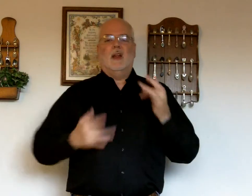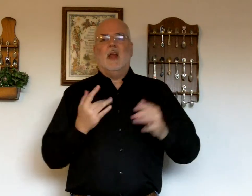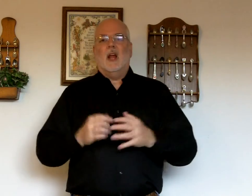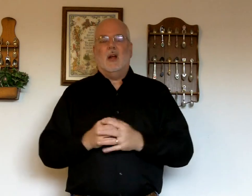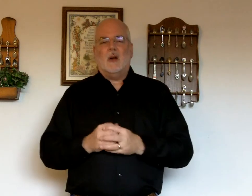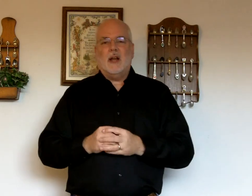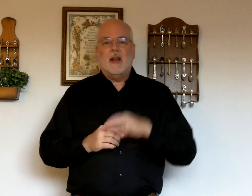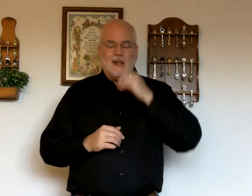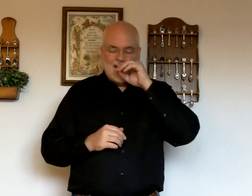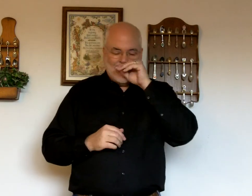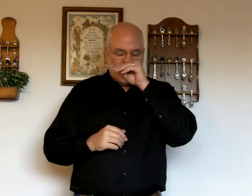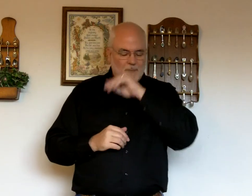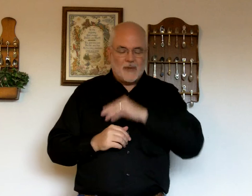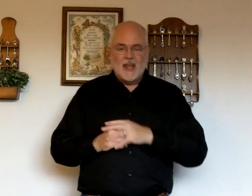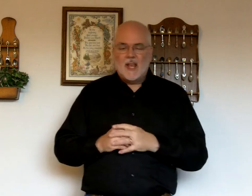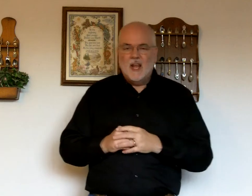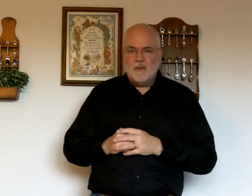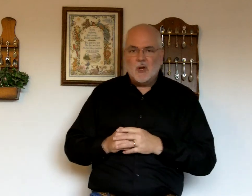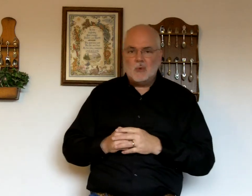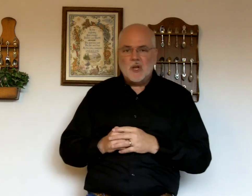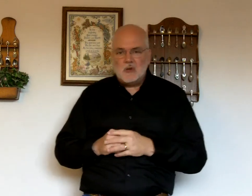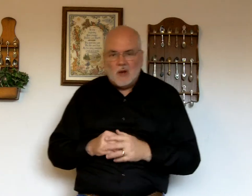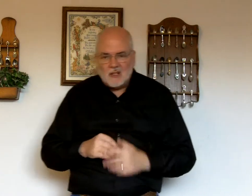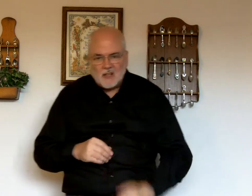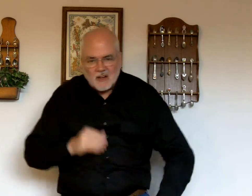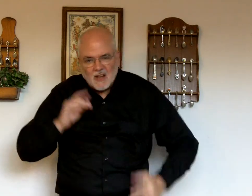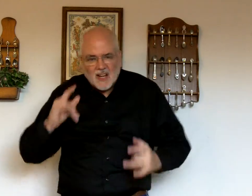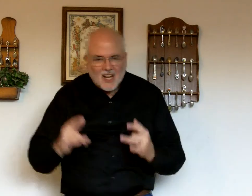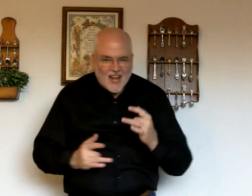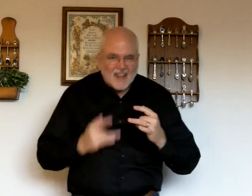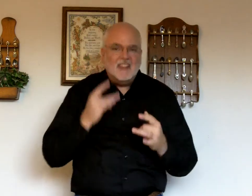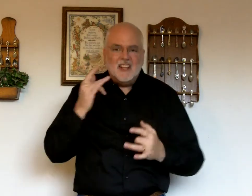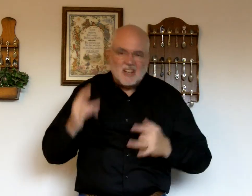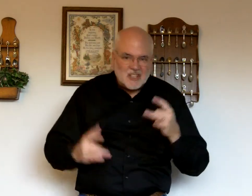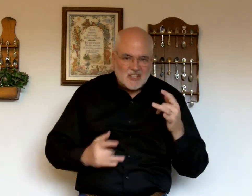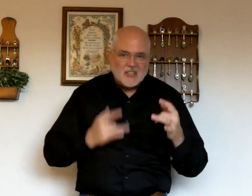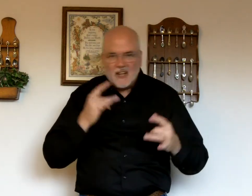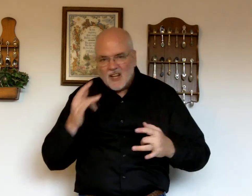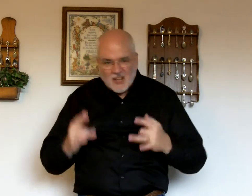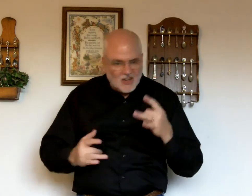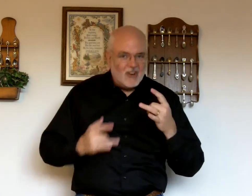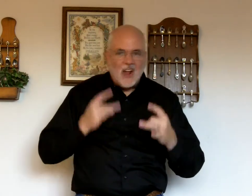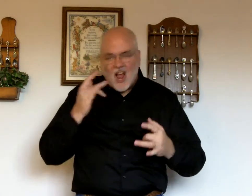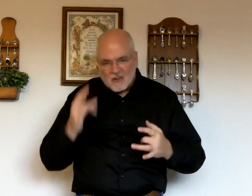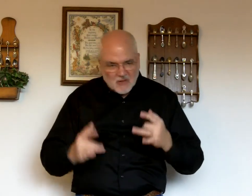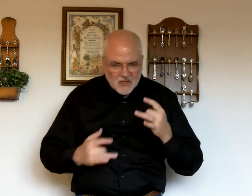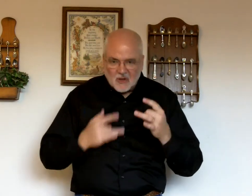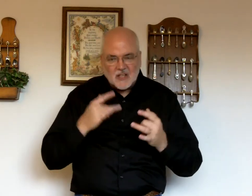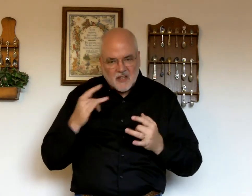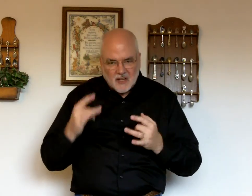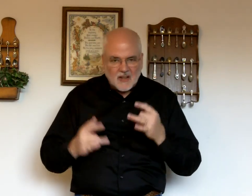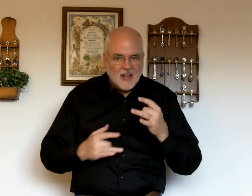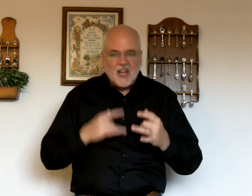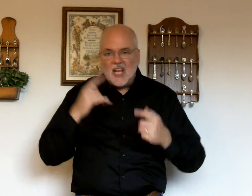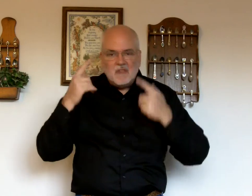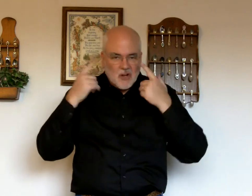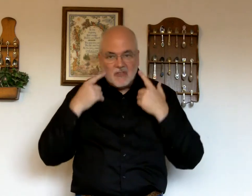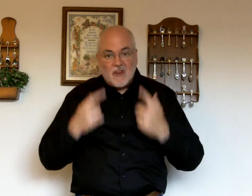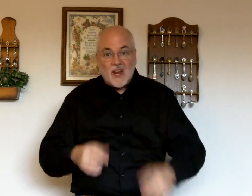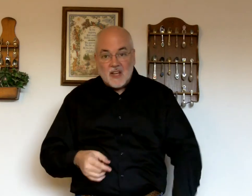Alright. Now. If you're rejoicing like this. You're not rejoicing. If your face